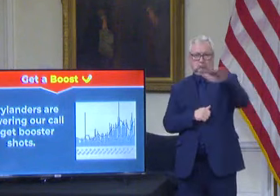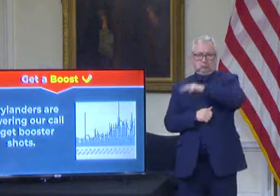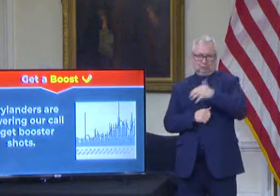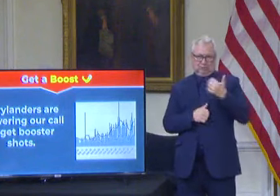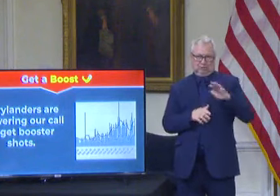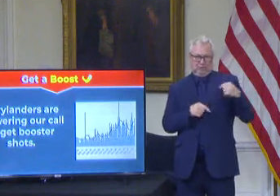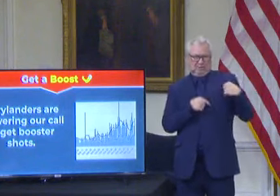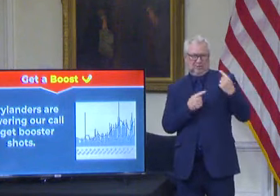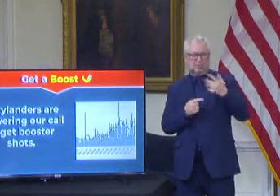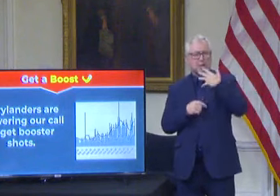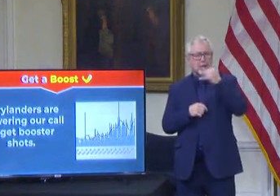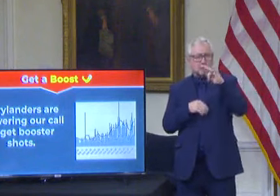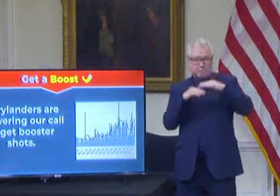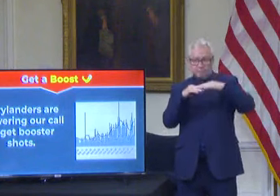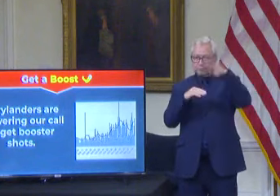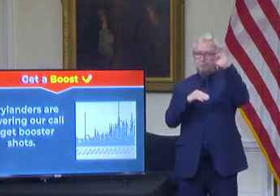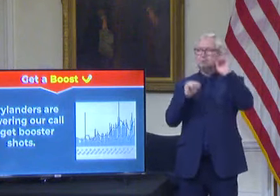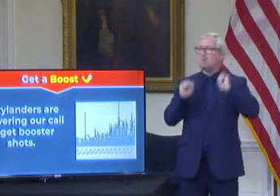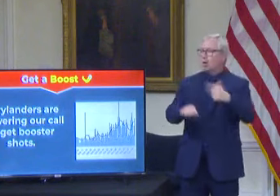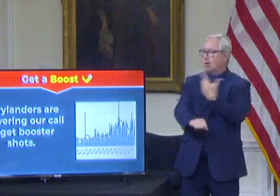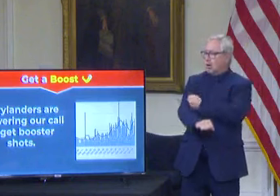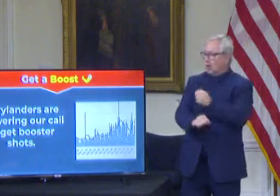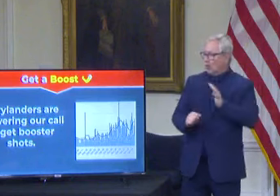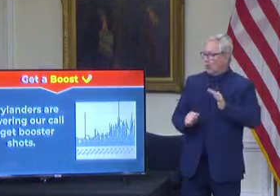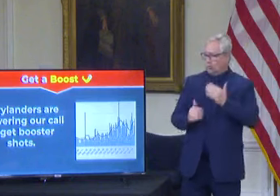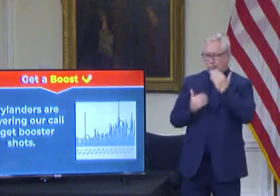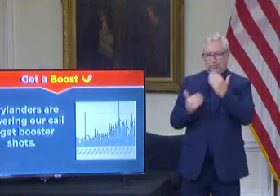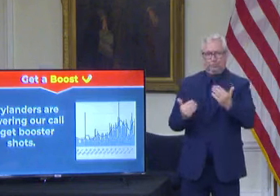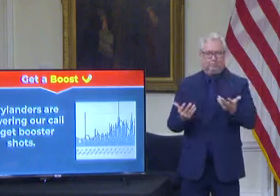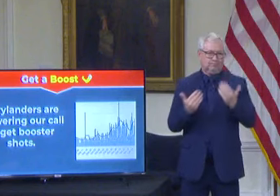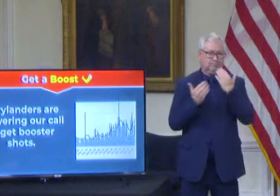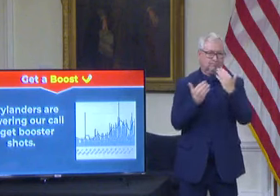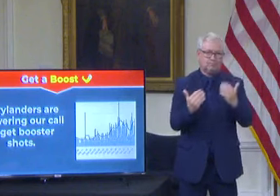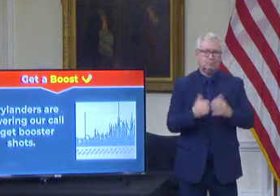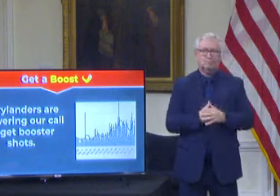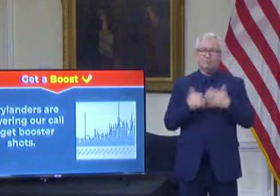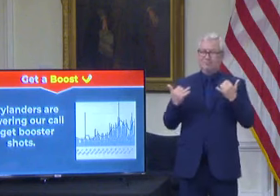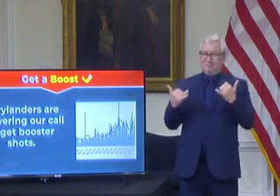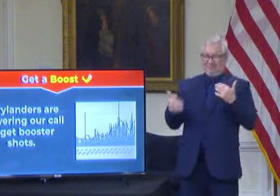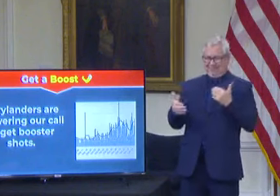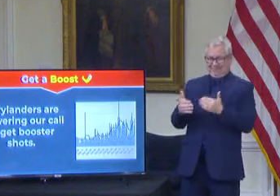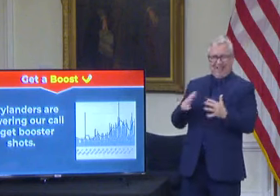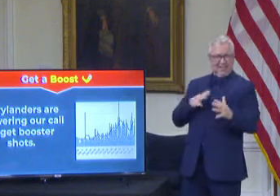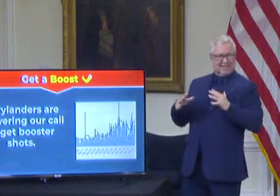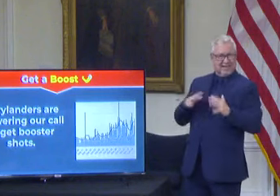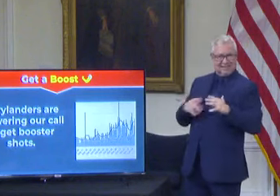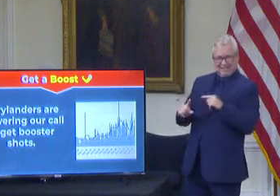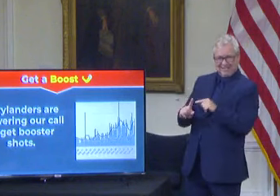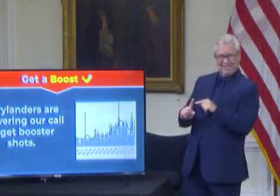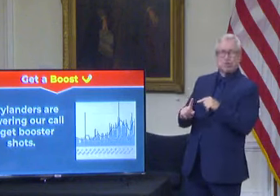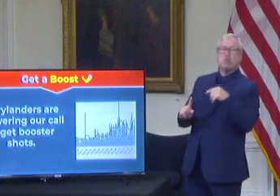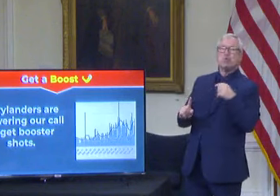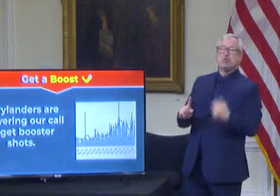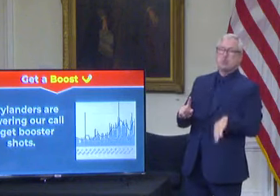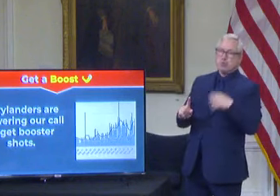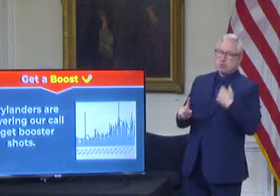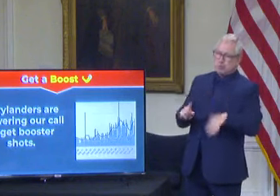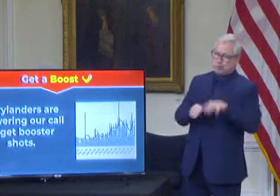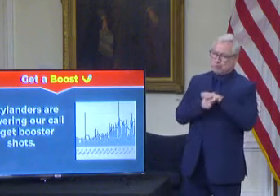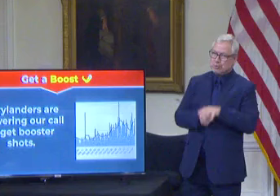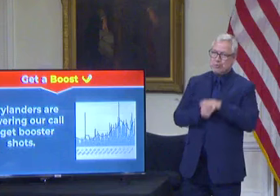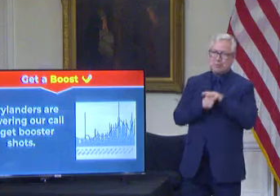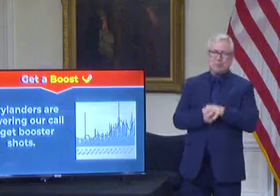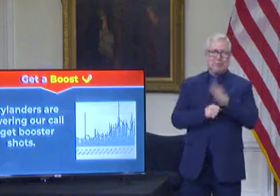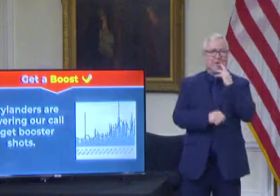for a booster. Especially as we approach the holiday season I want to again stress that getting a booster truly is